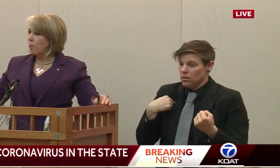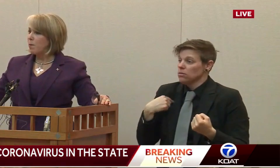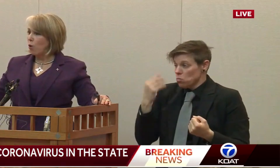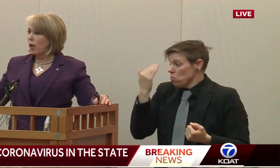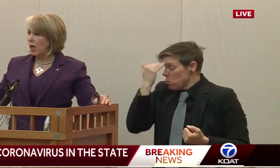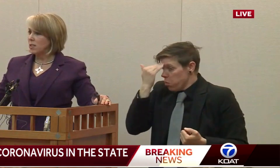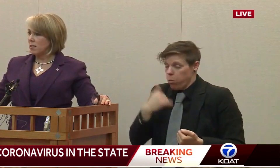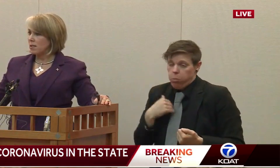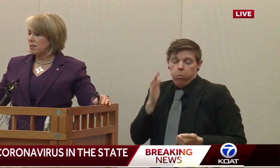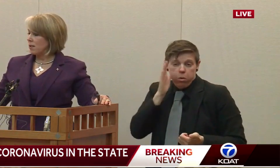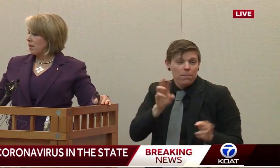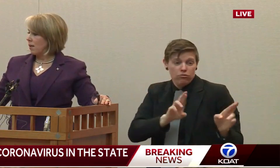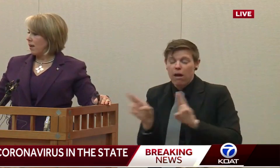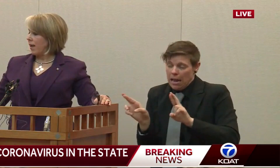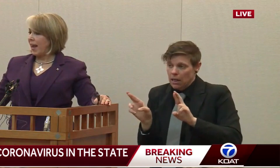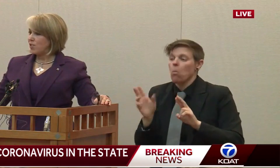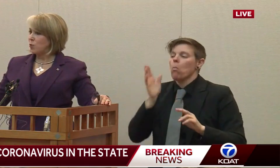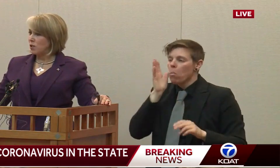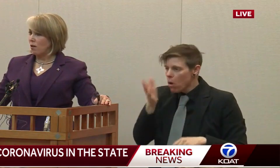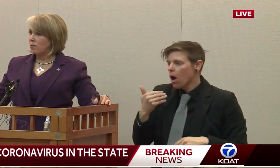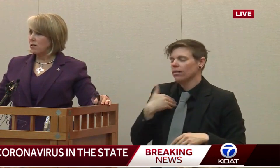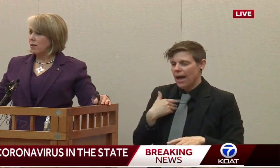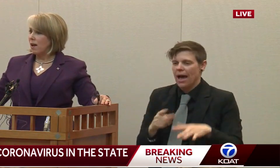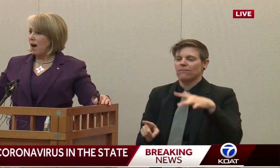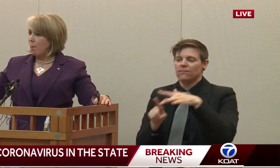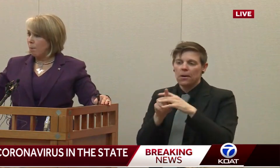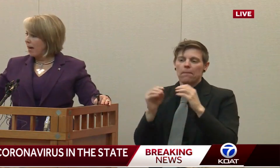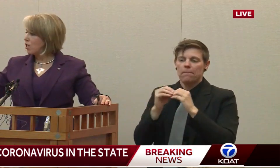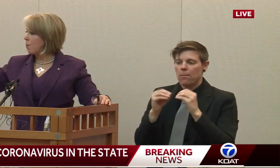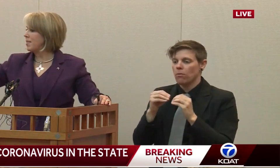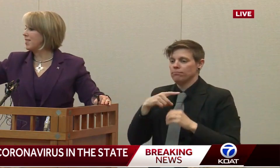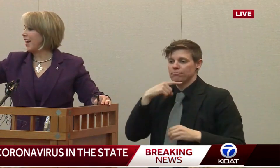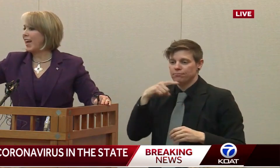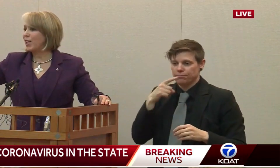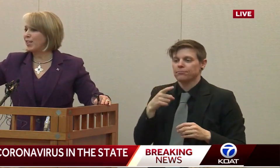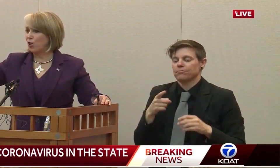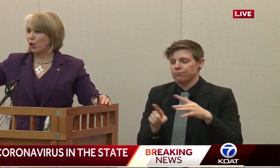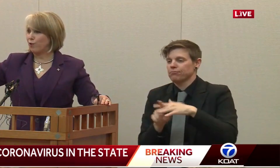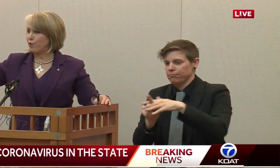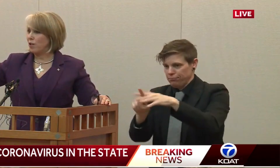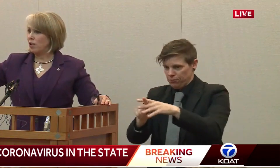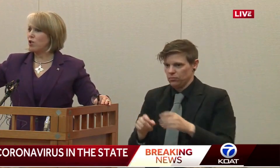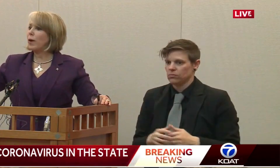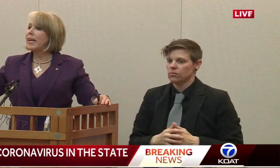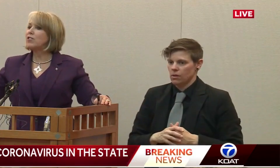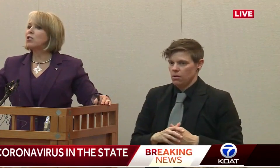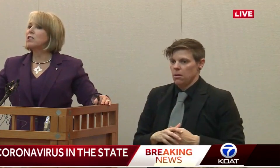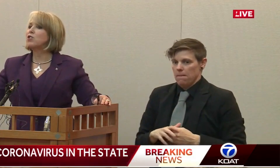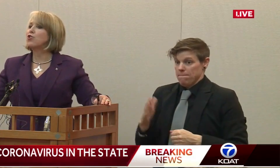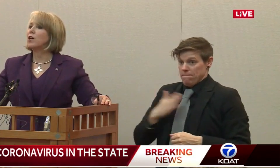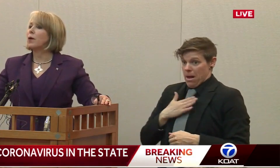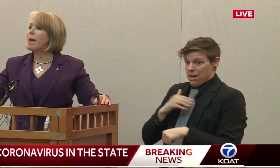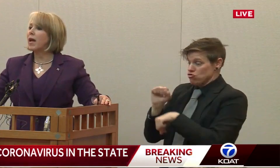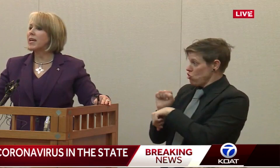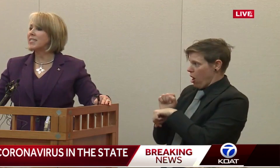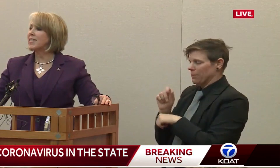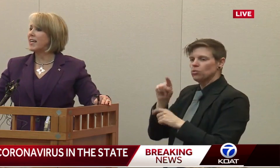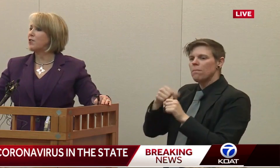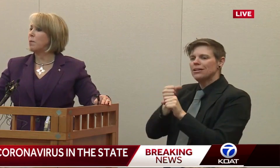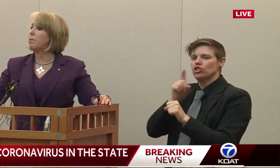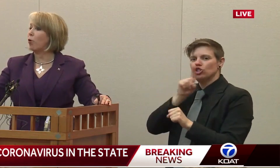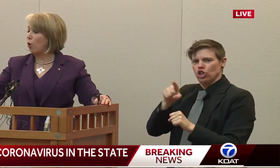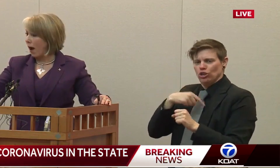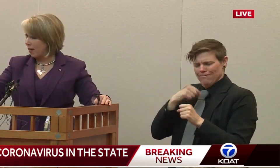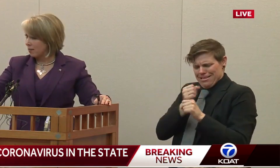There will be more cases. And as a result, my job is to stay ahead of these curves. So each decision that we make